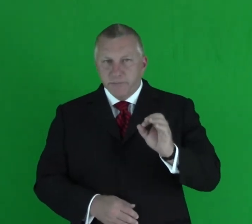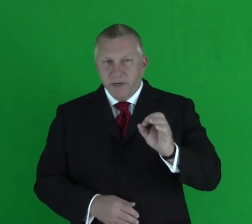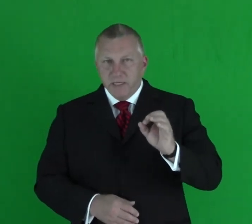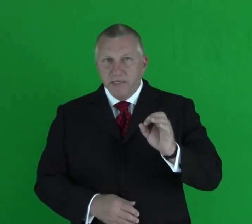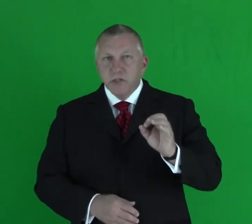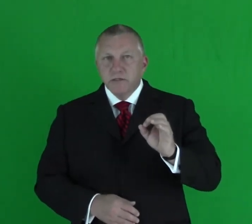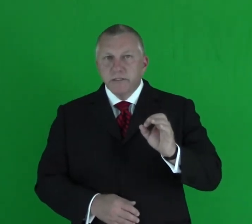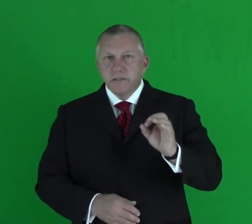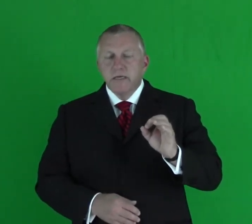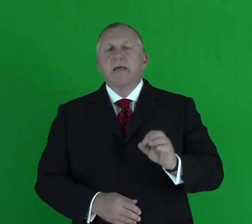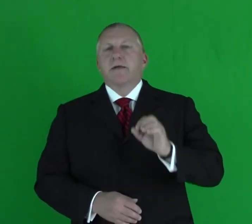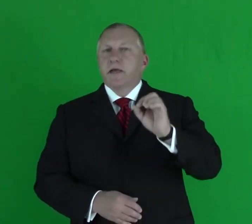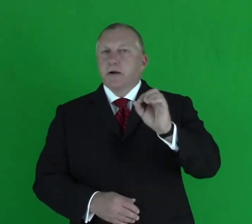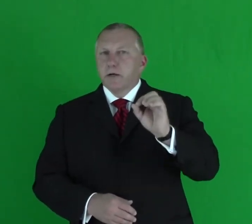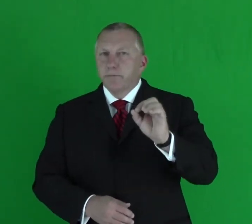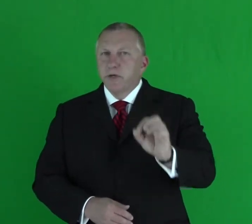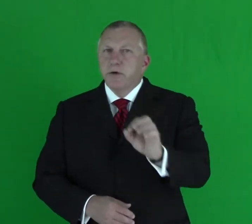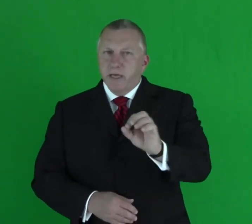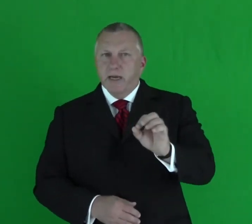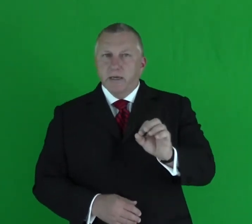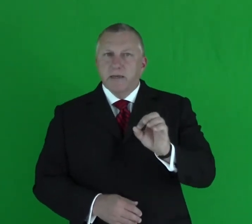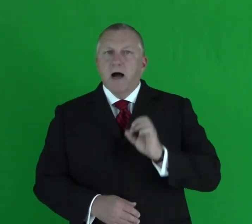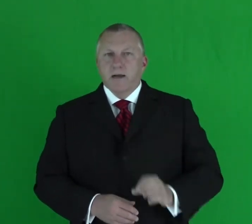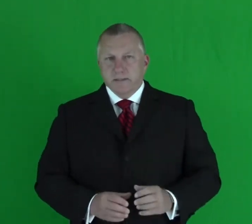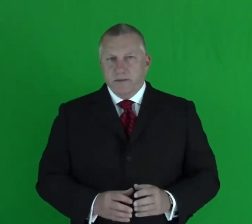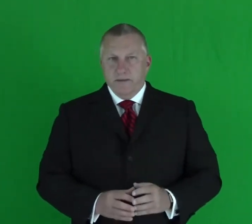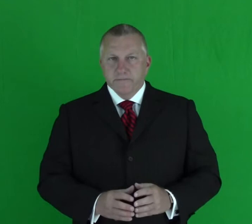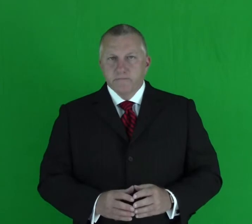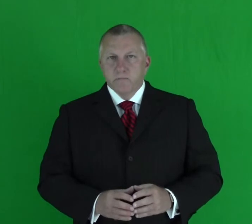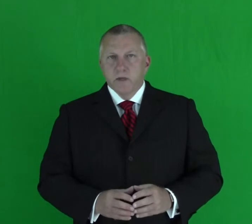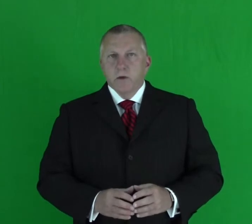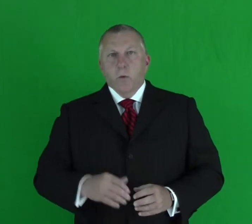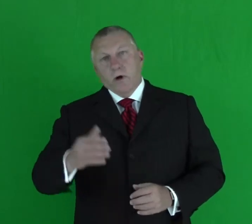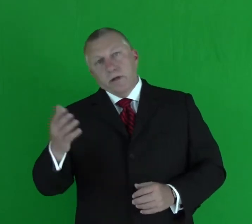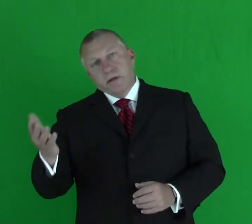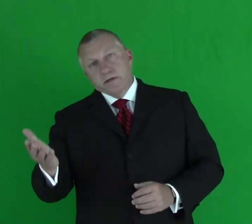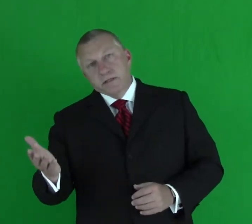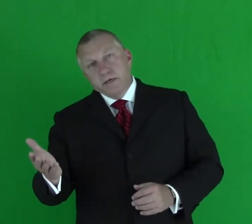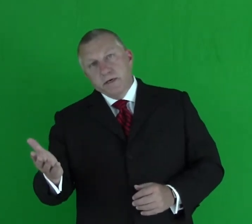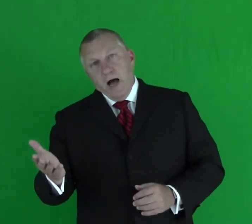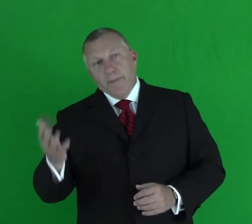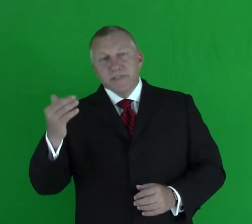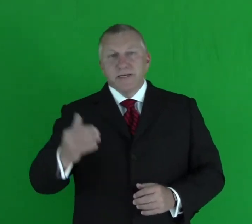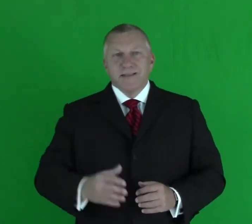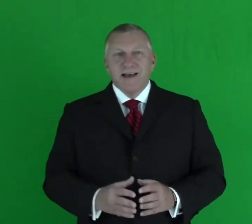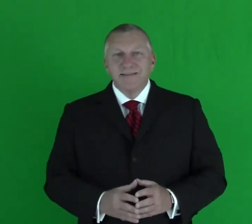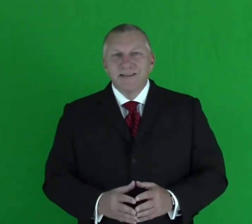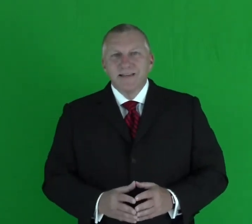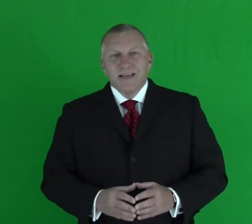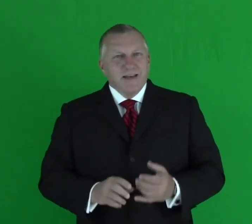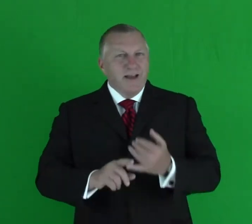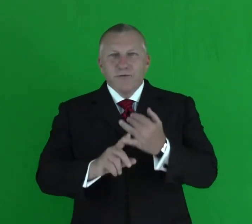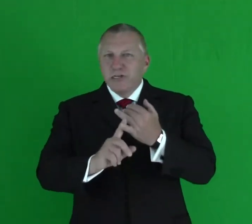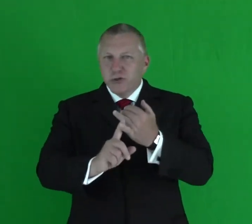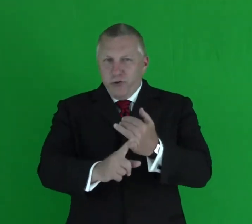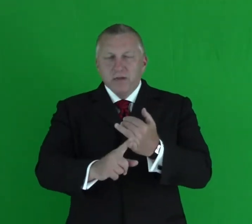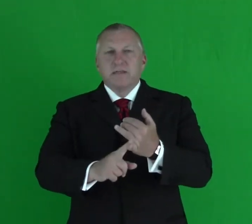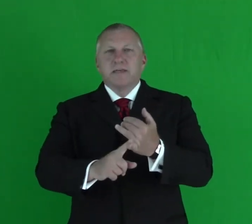expectations and they are communicated constantly. What is the opposite of that? In every struggling